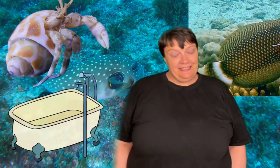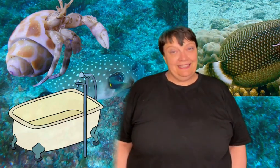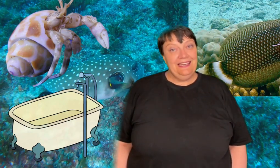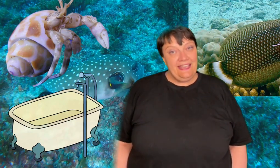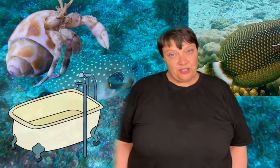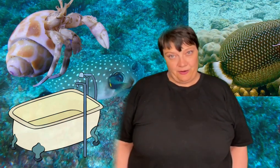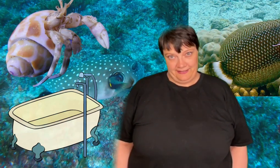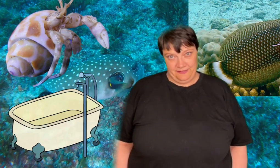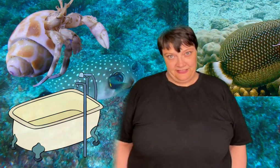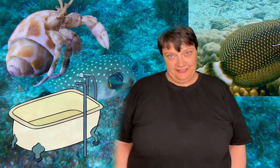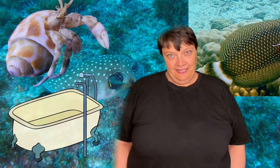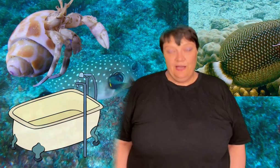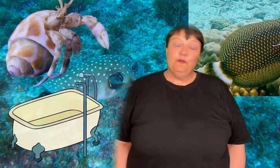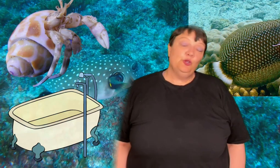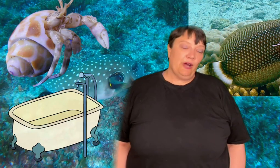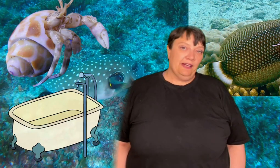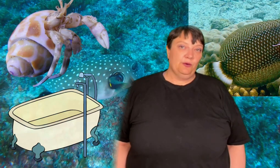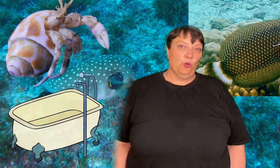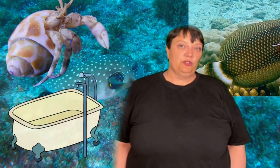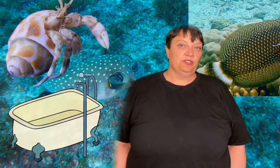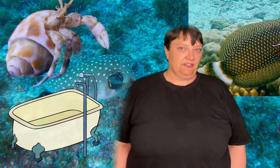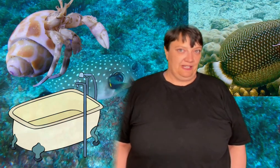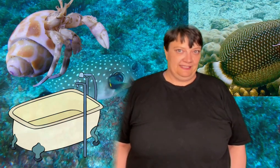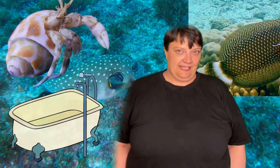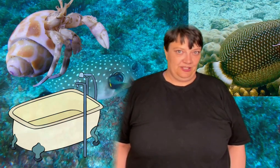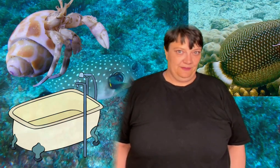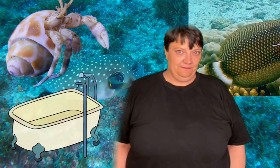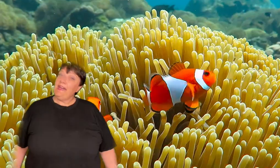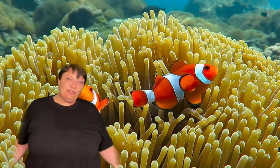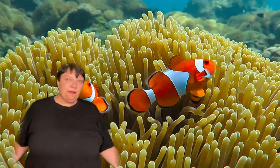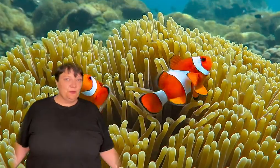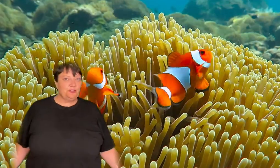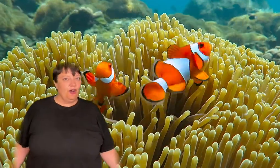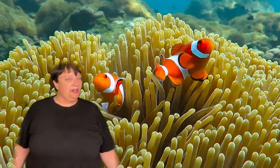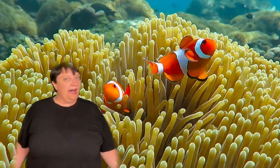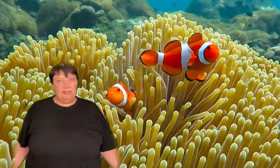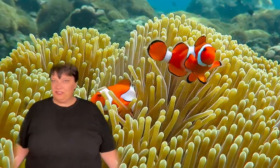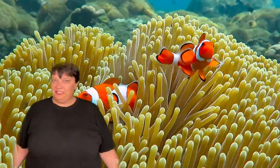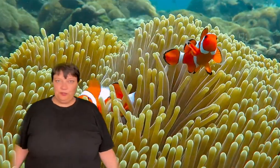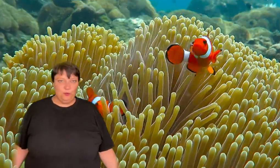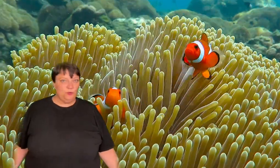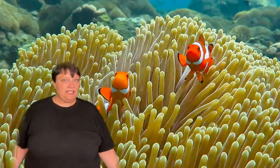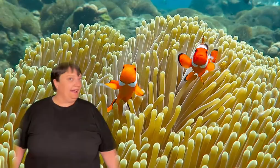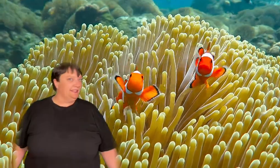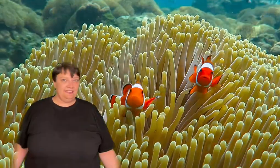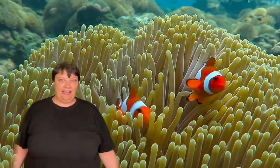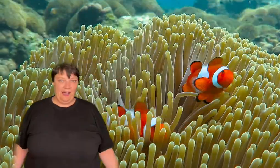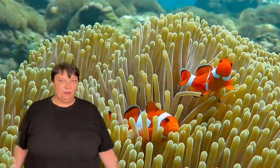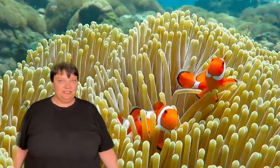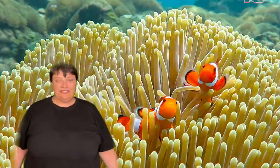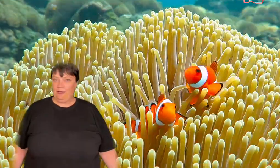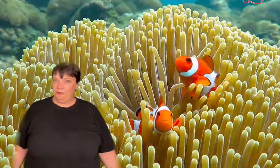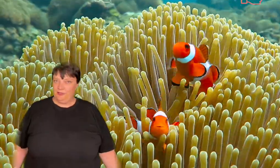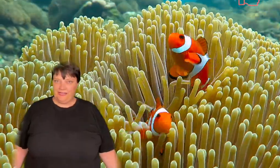great leisure activity for your underwater civilization. And those are my thoughts on undersea tools and undersea